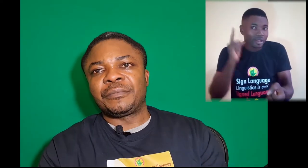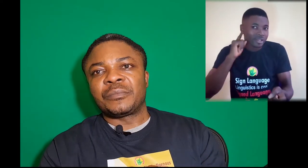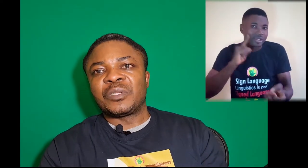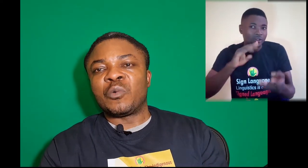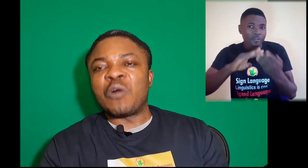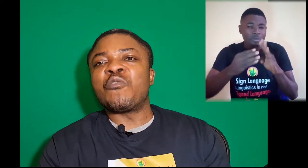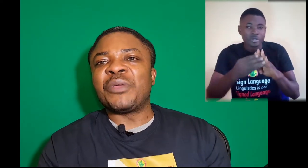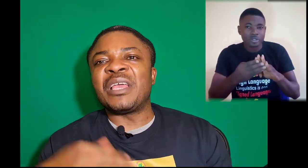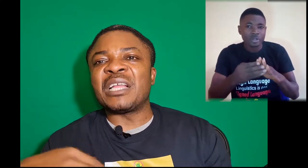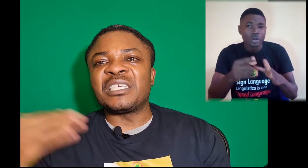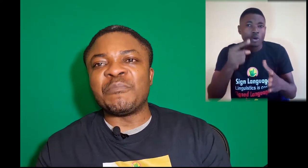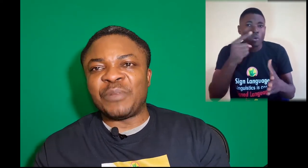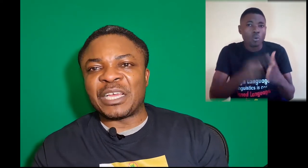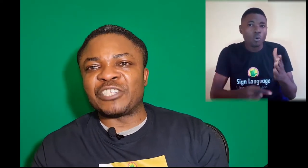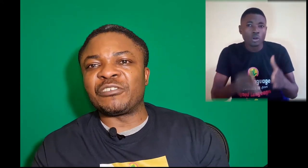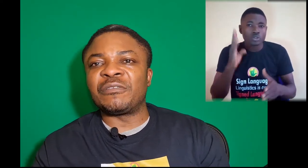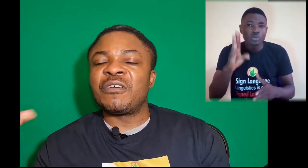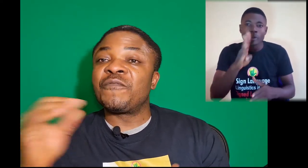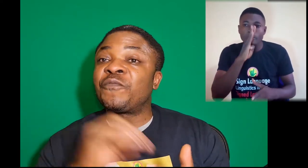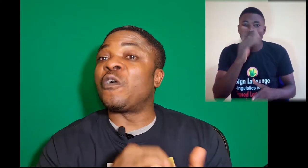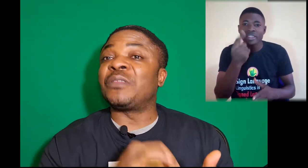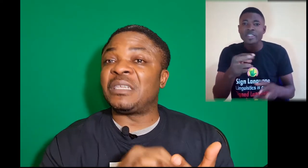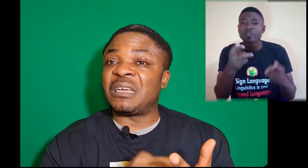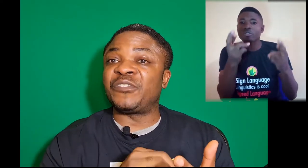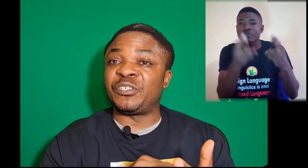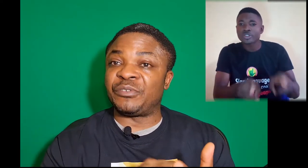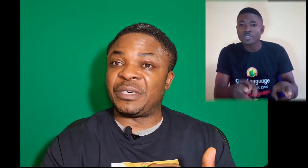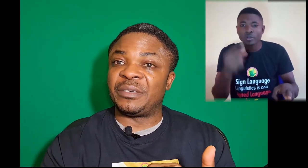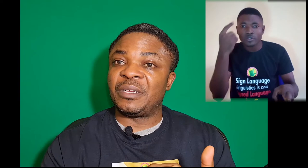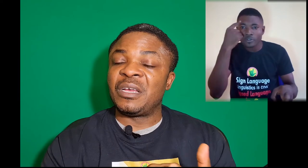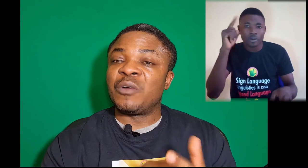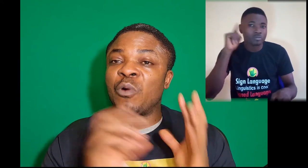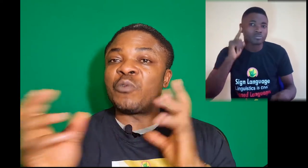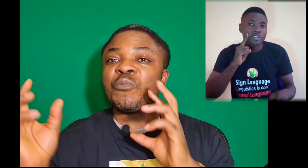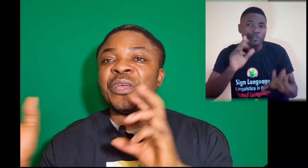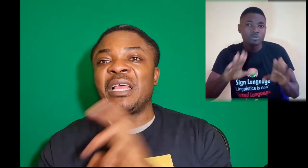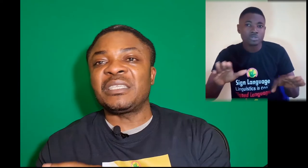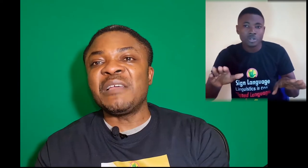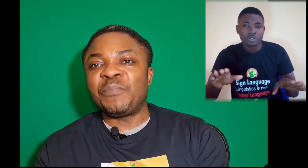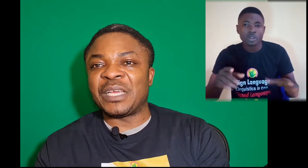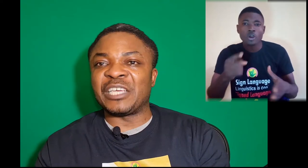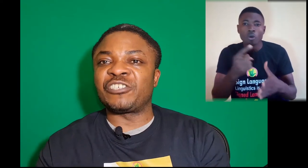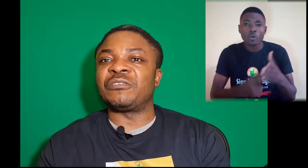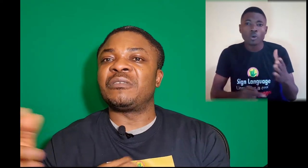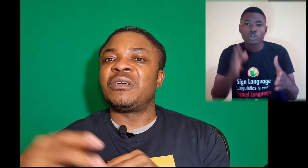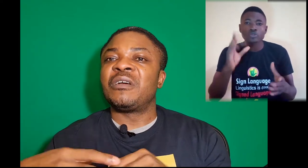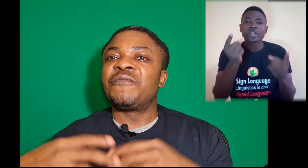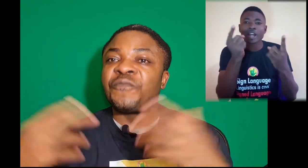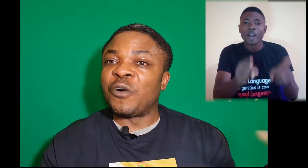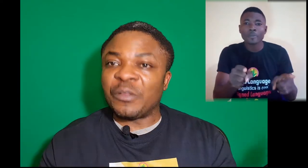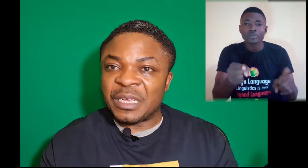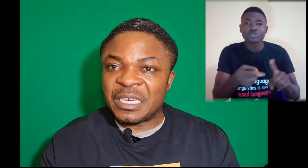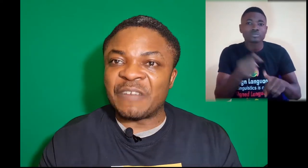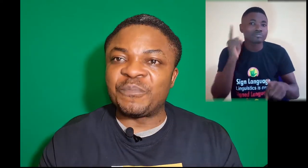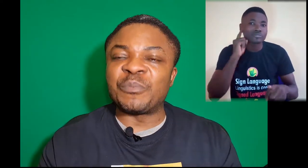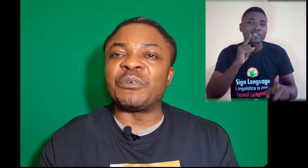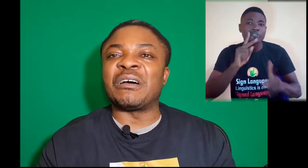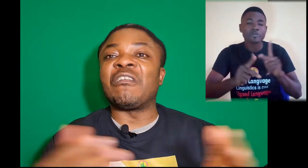What would be its implication for the deaf children? What would be its implication for the deaf people at